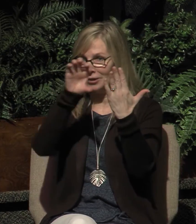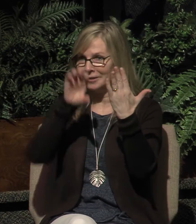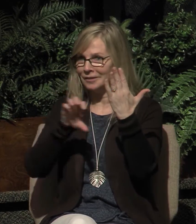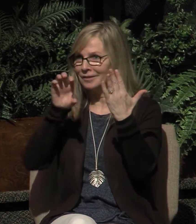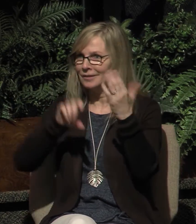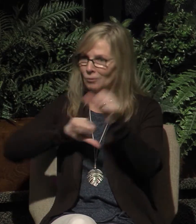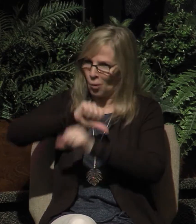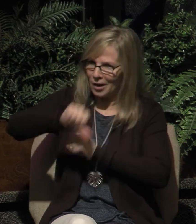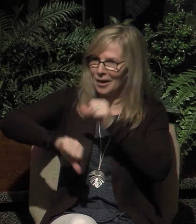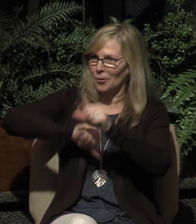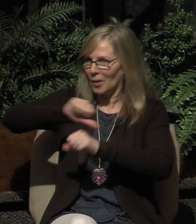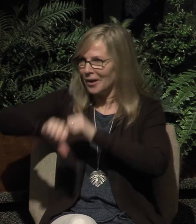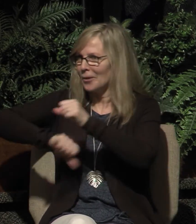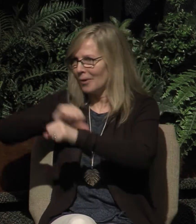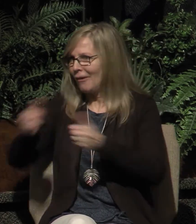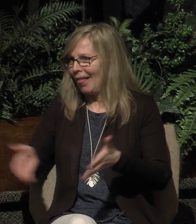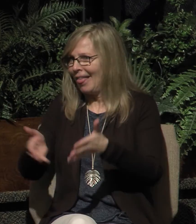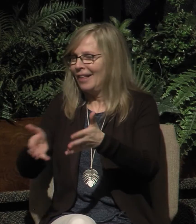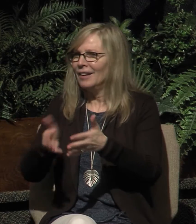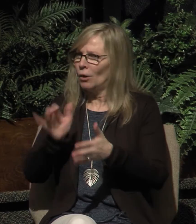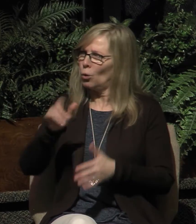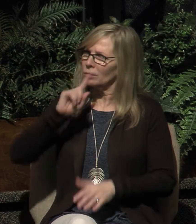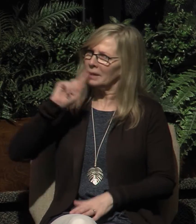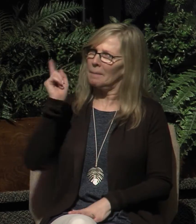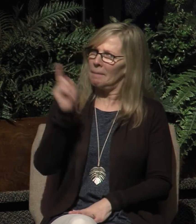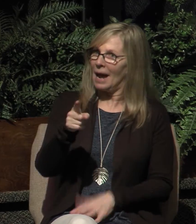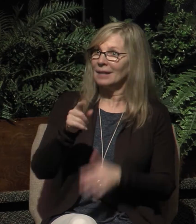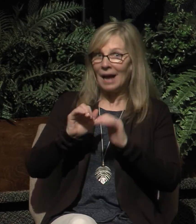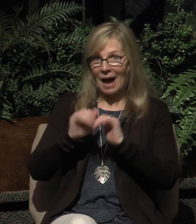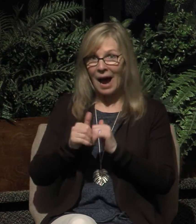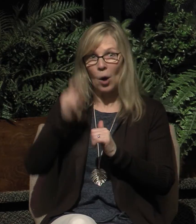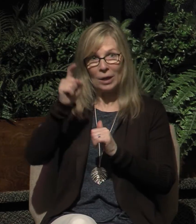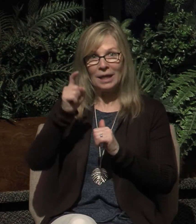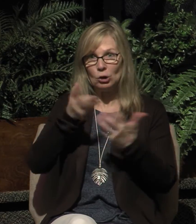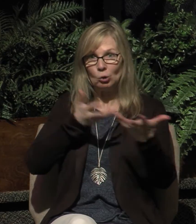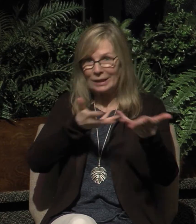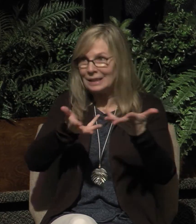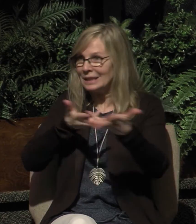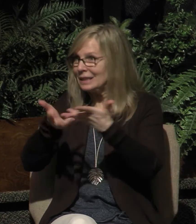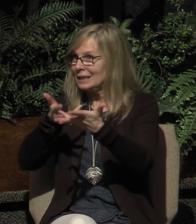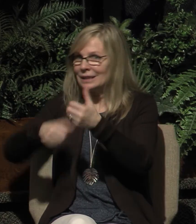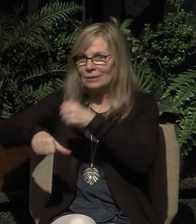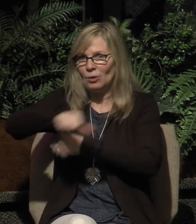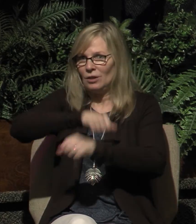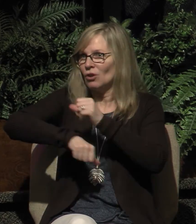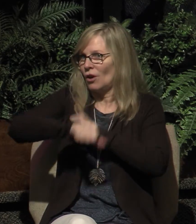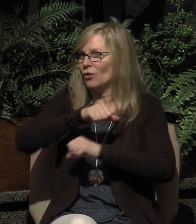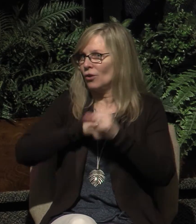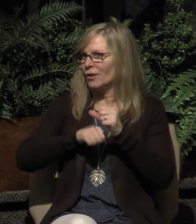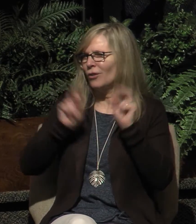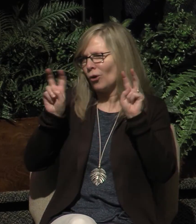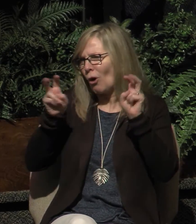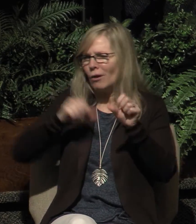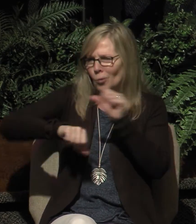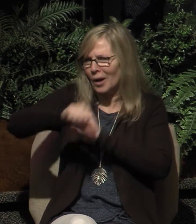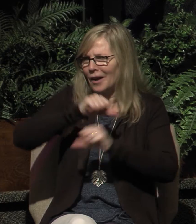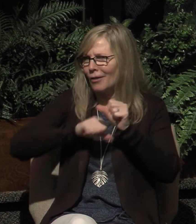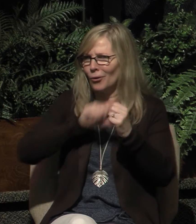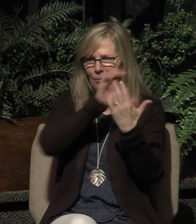because these are commands on how we are to relate and treat one another, so they're called one another passages.